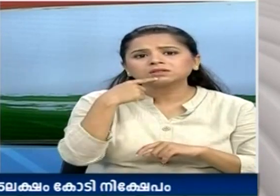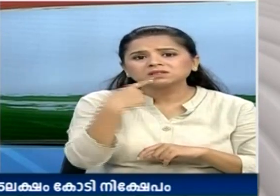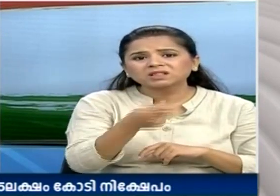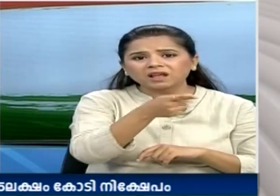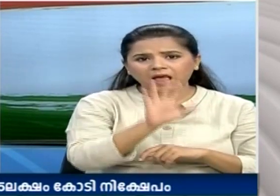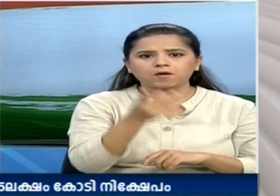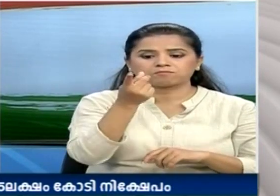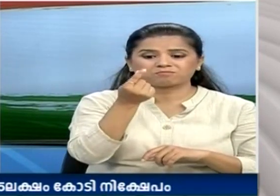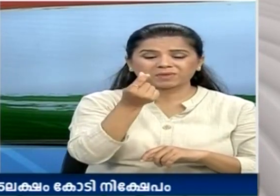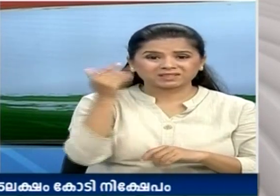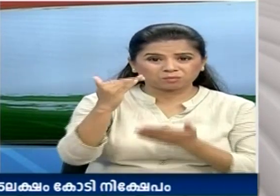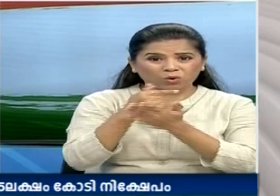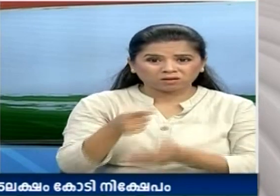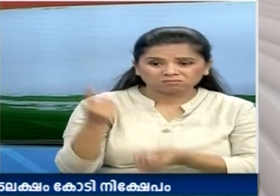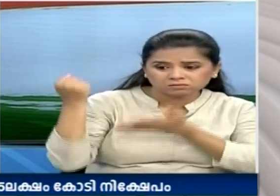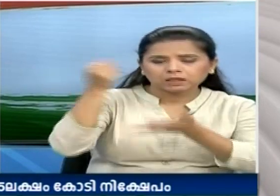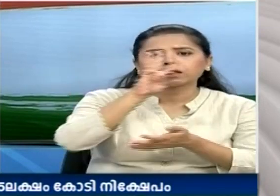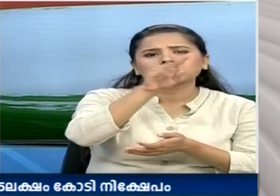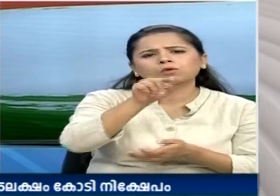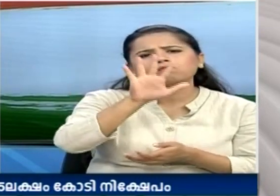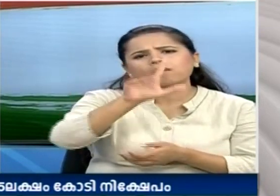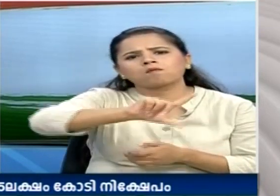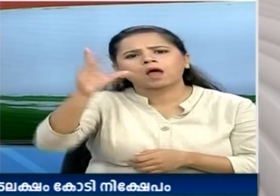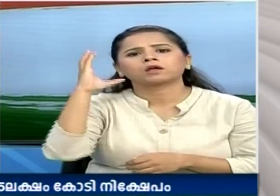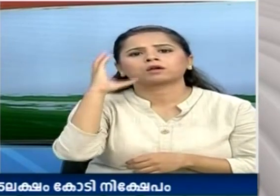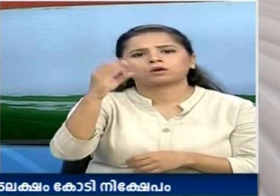dedicated provision of 3.5 lakh crores in the coming years.